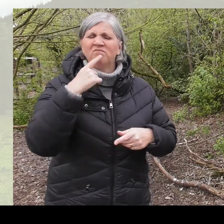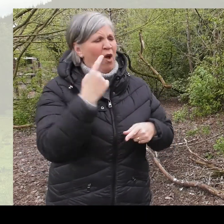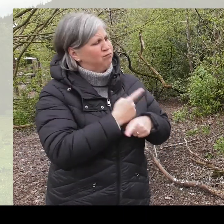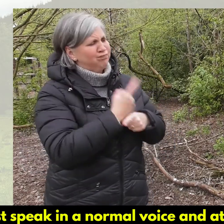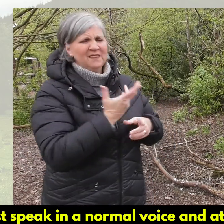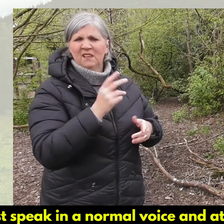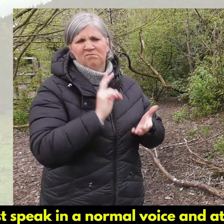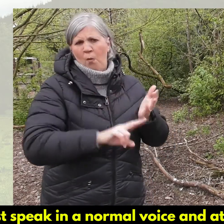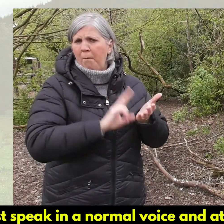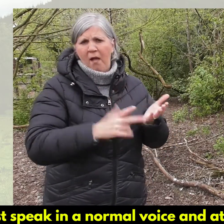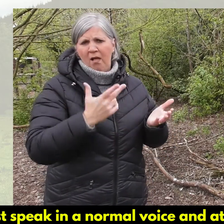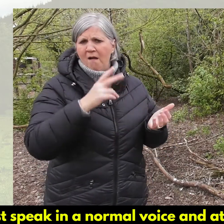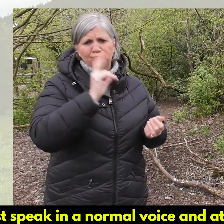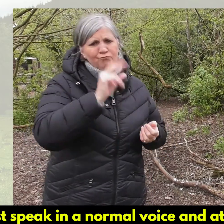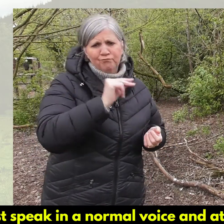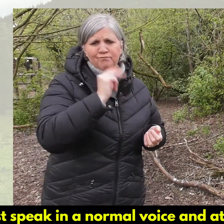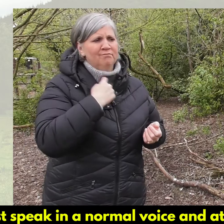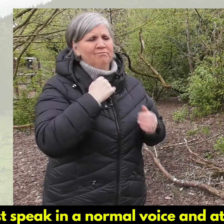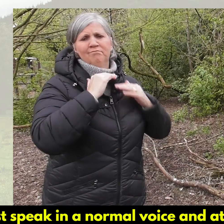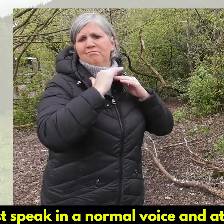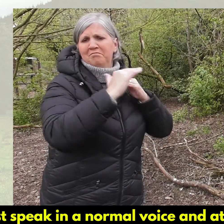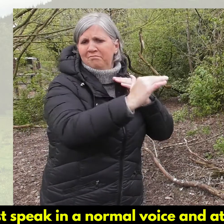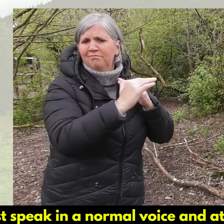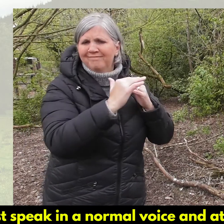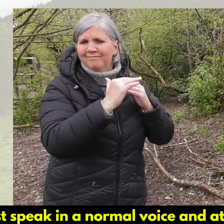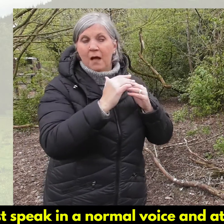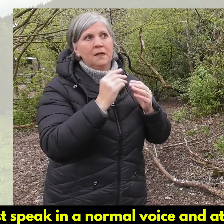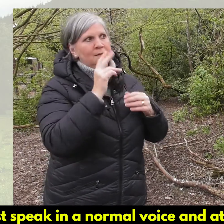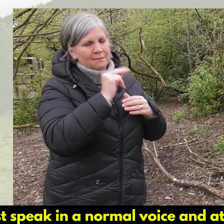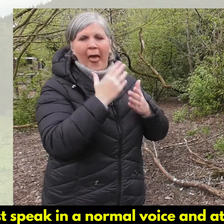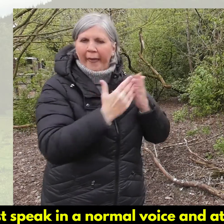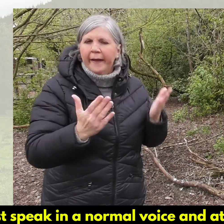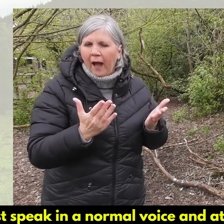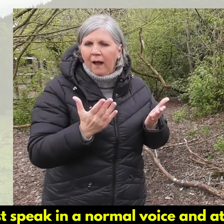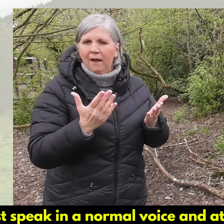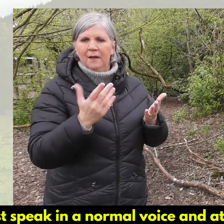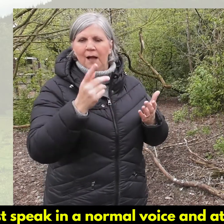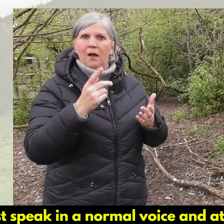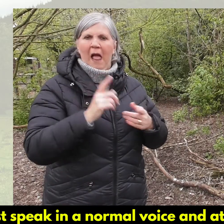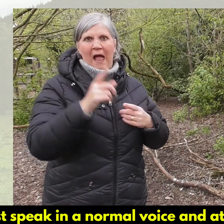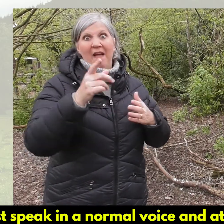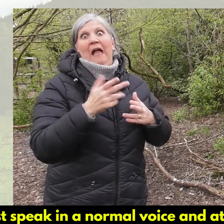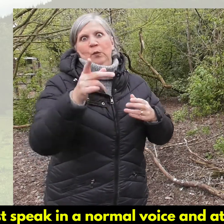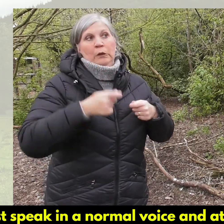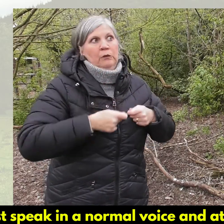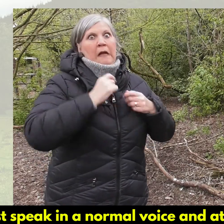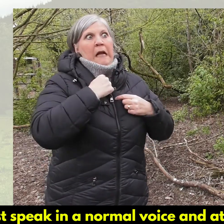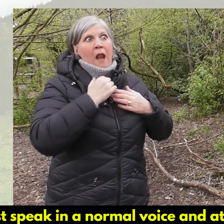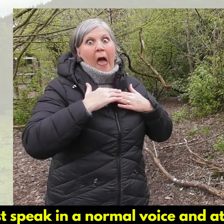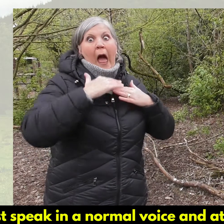Just speak in a normal voice and at your normal volume, but try to speak clearly. Raising your voice makes